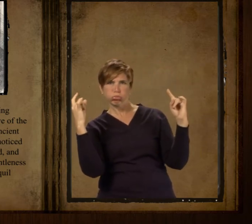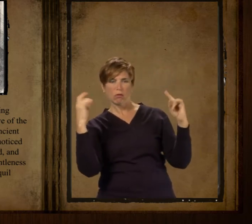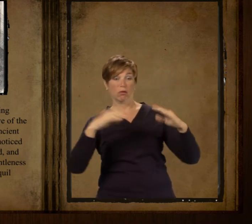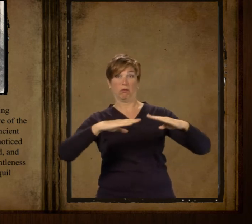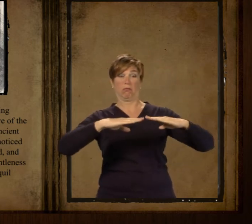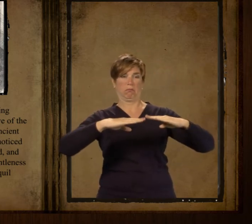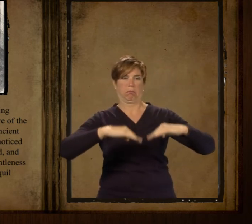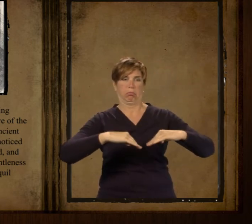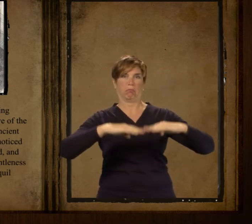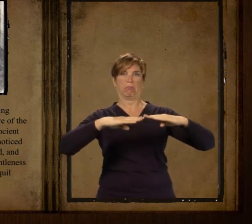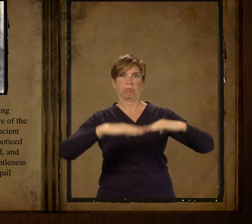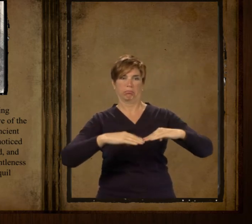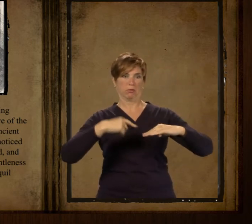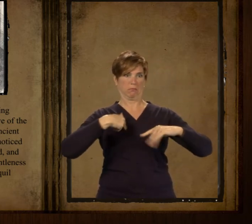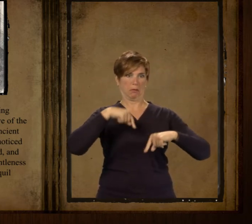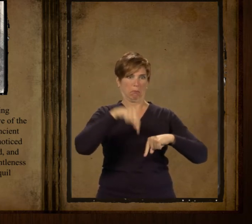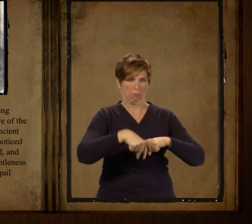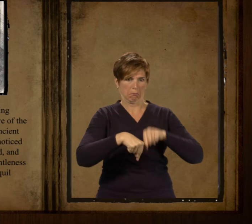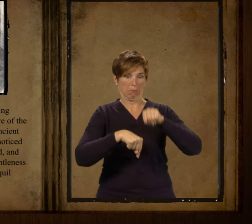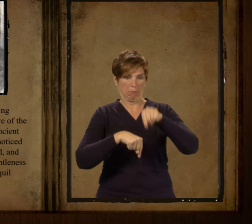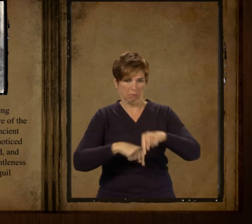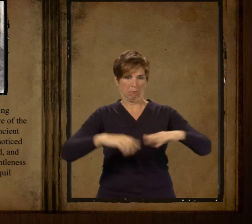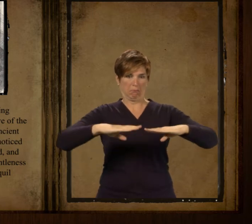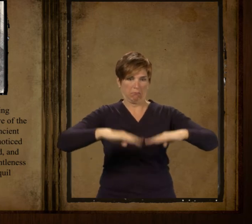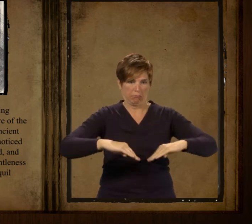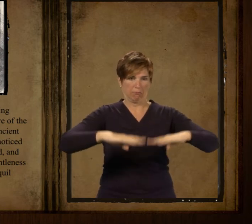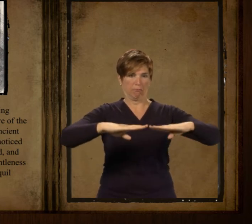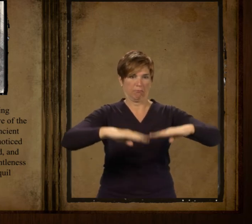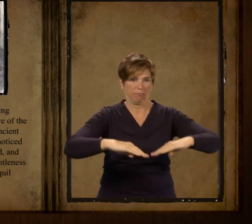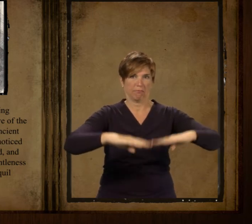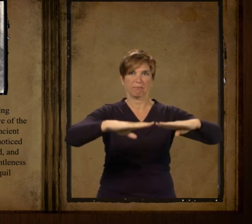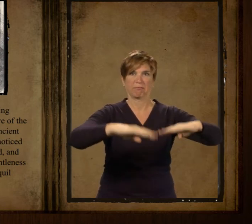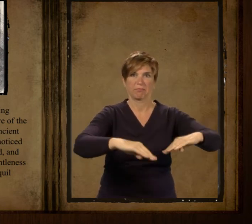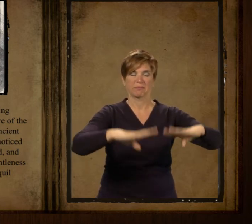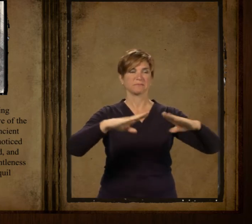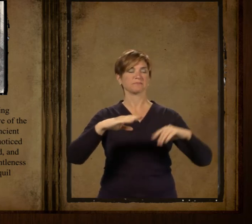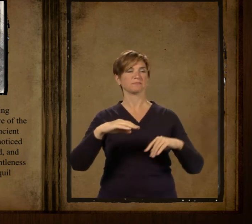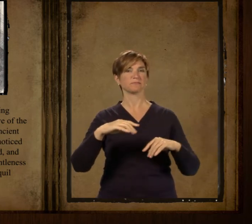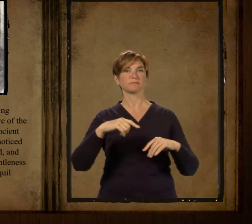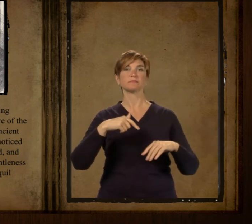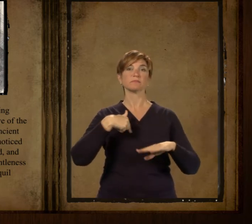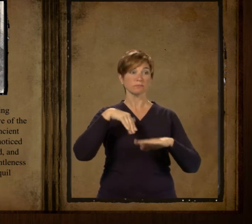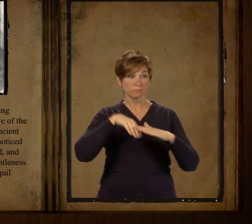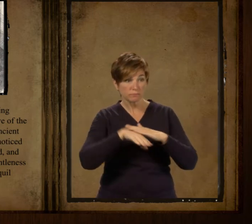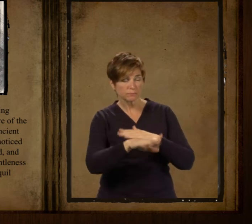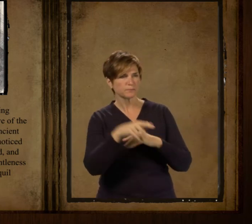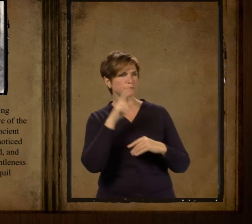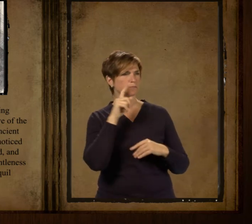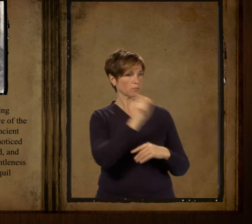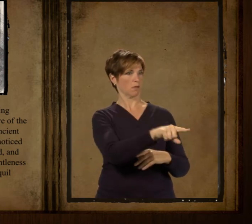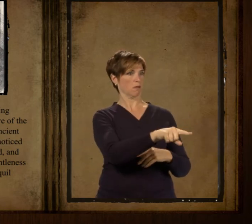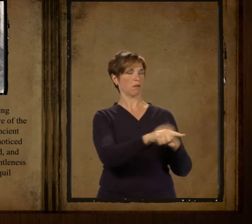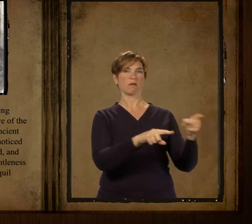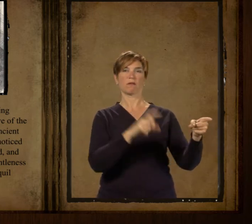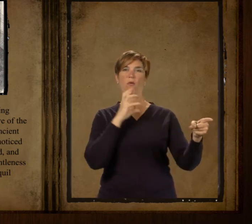was fat and bald-headed, and had an expression of winning gentleness and simplicity